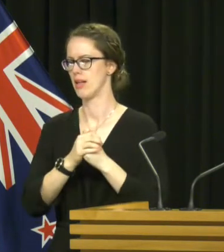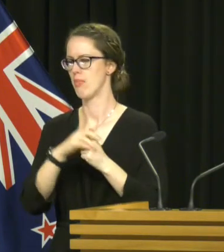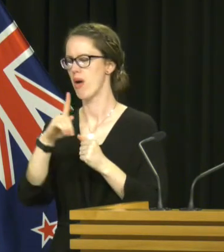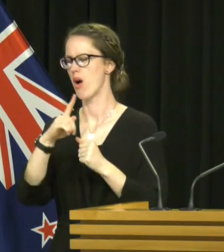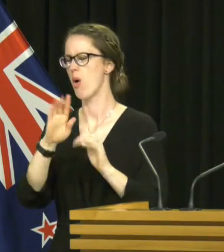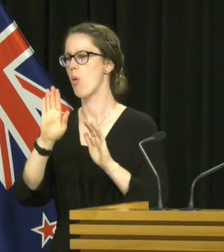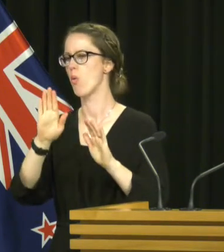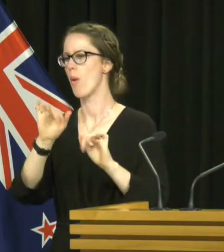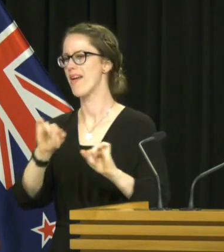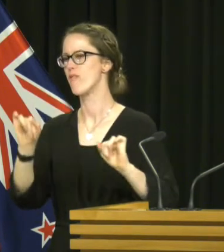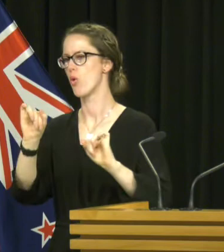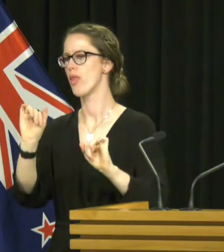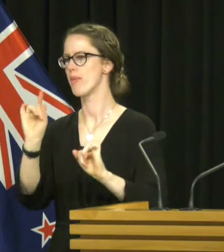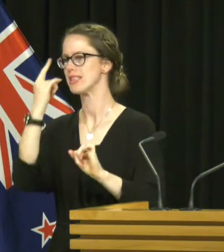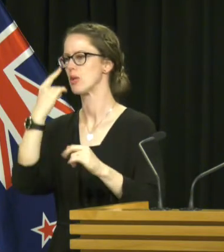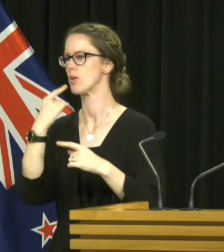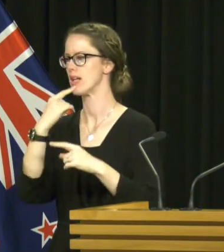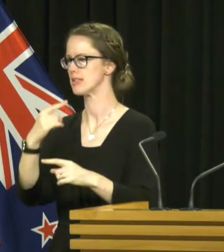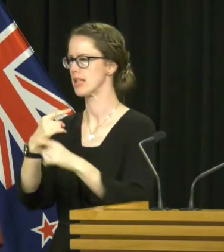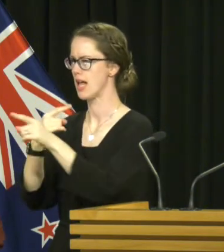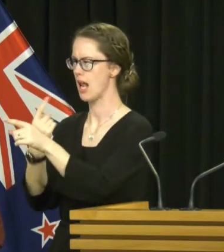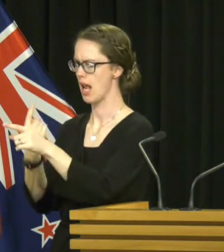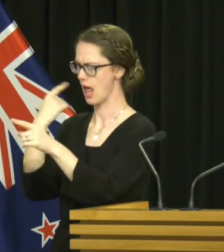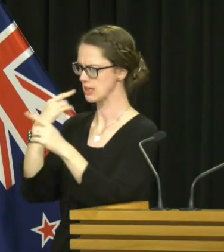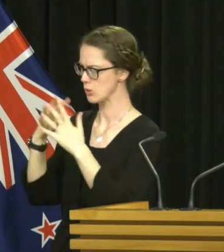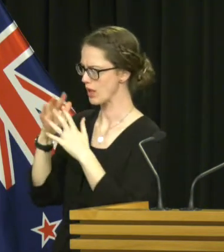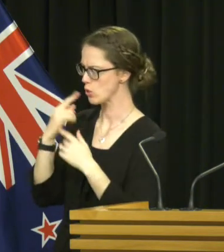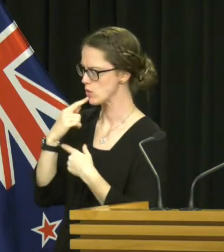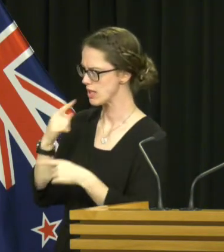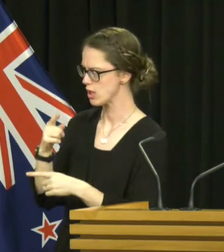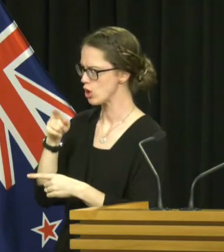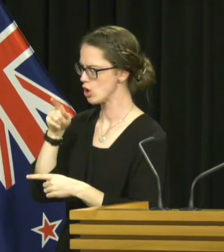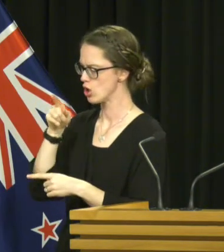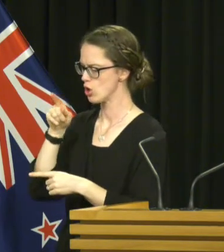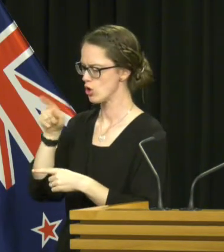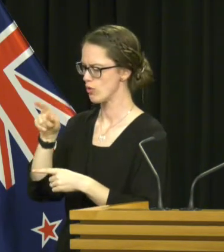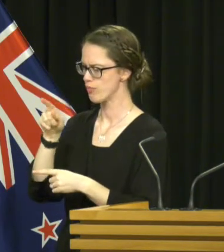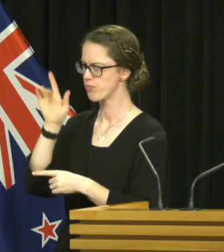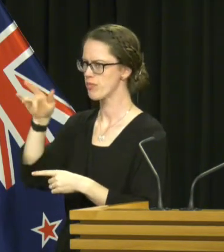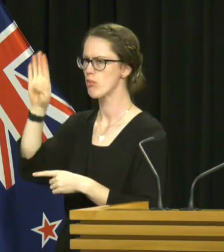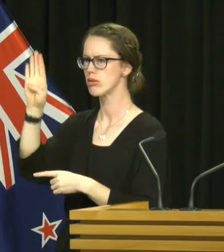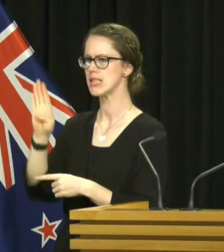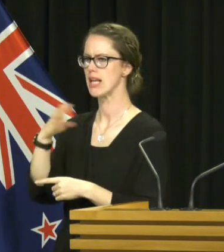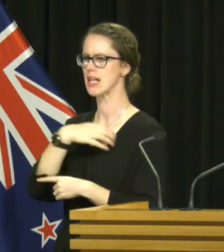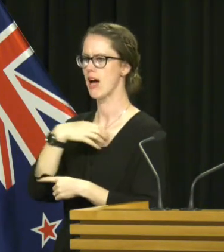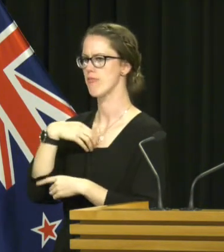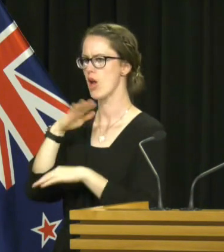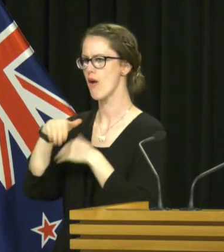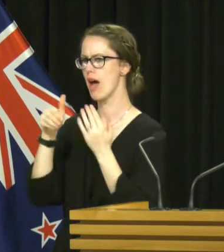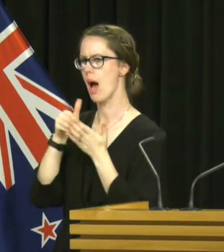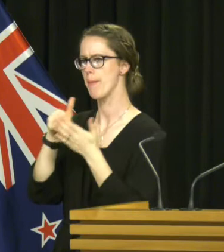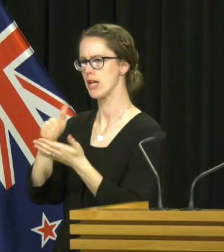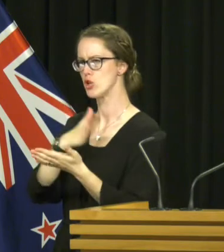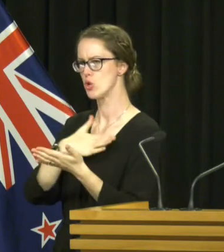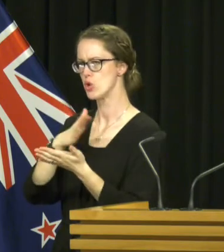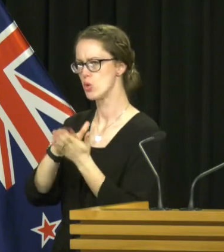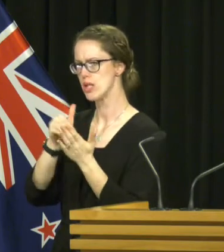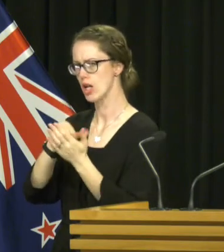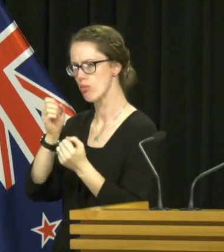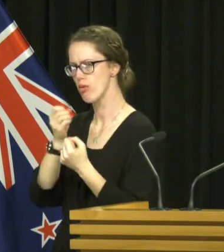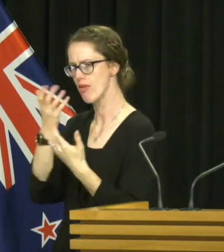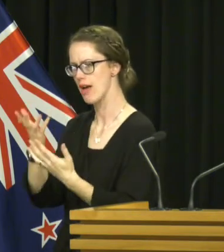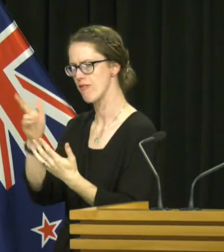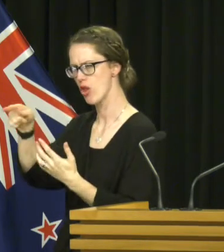I'll leave it to the Minister to make formal announcements here. Last week, said that you had reached out to the Brazilian government around any help that New Zealand could provide